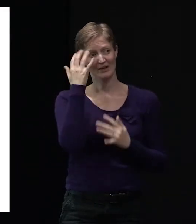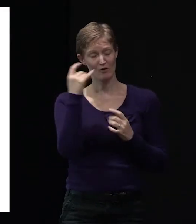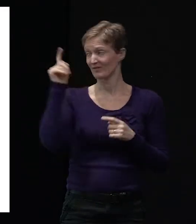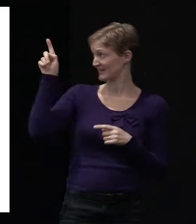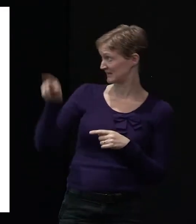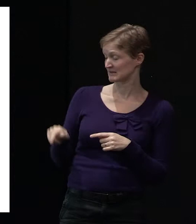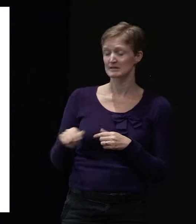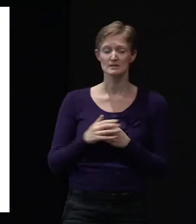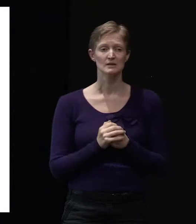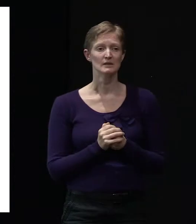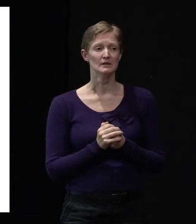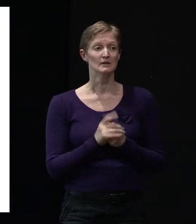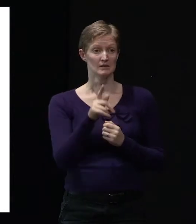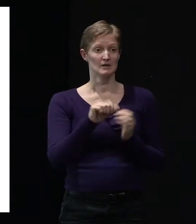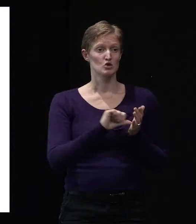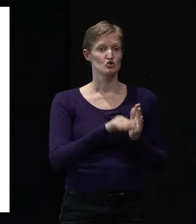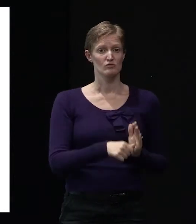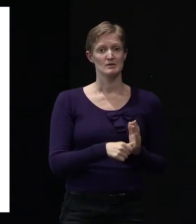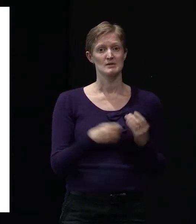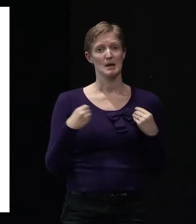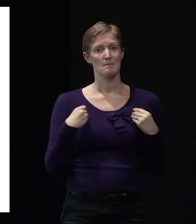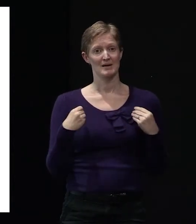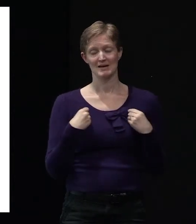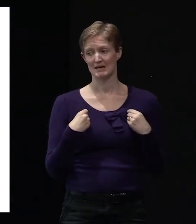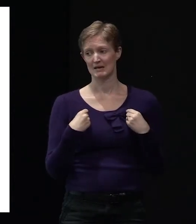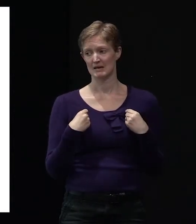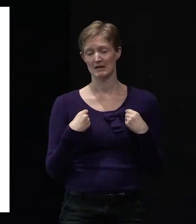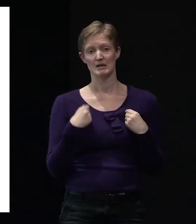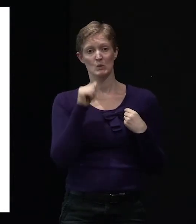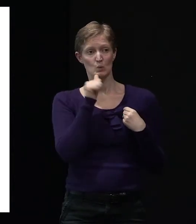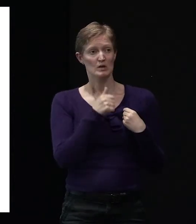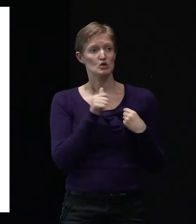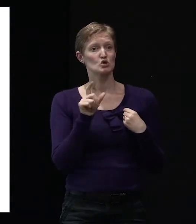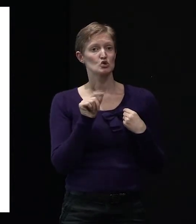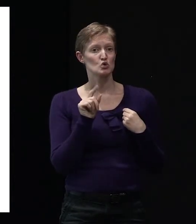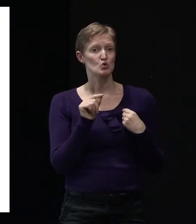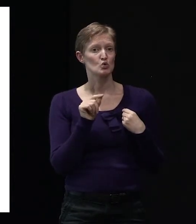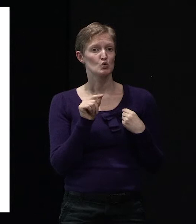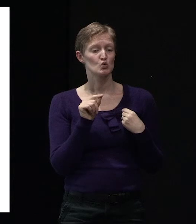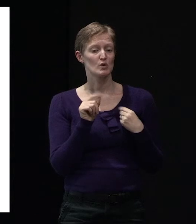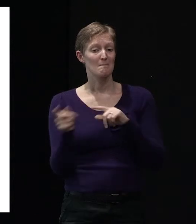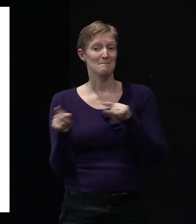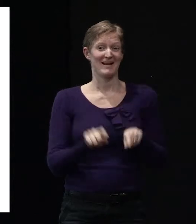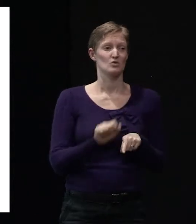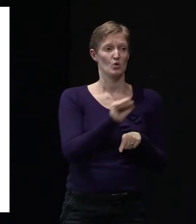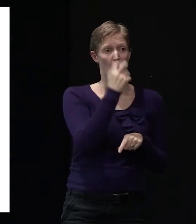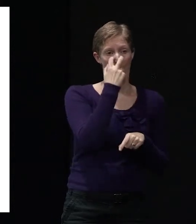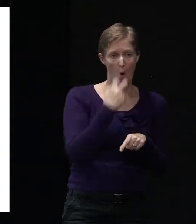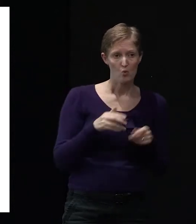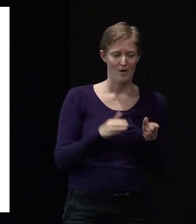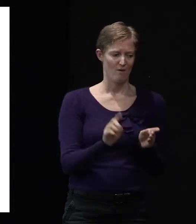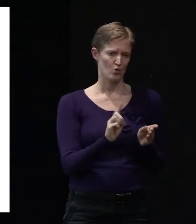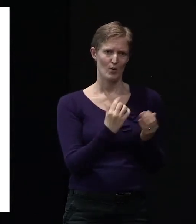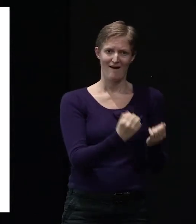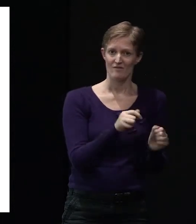insurance companies will obviously only repair back to what you had. But there are a number of people who are